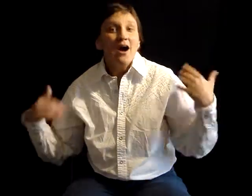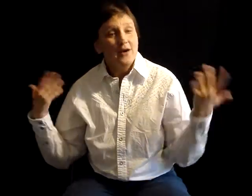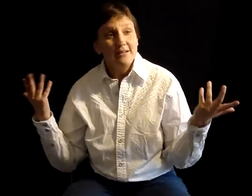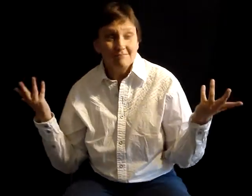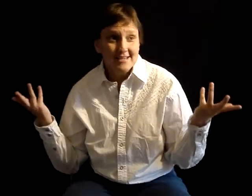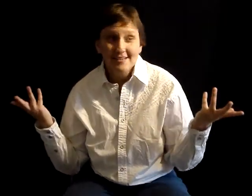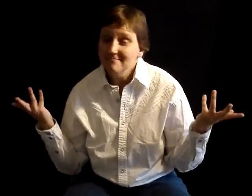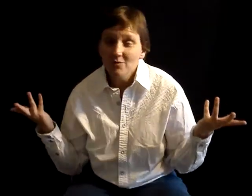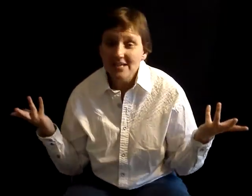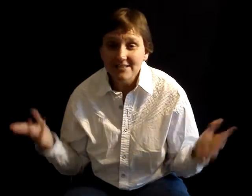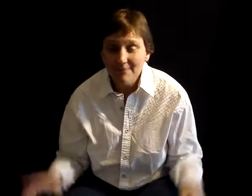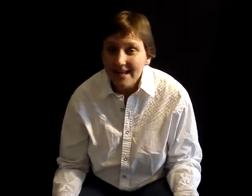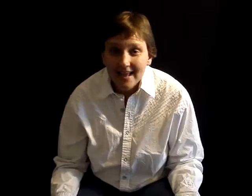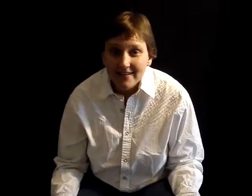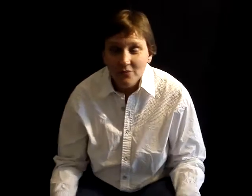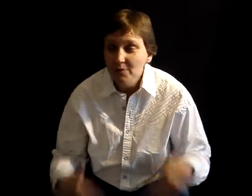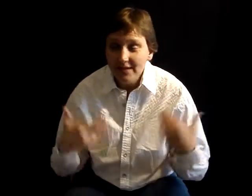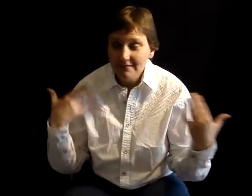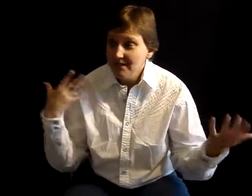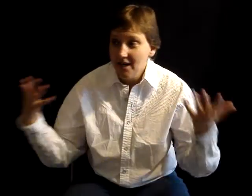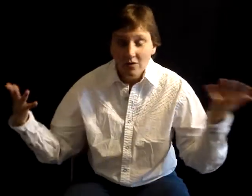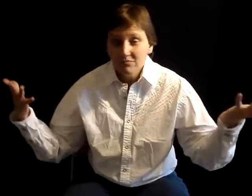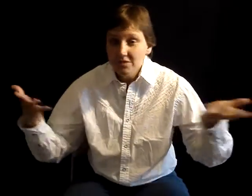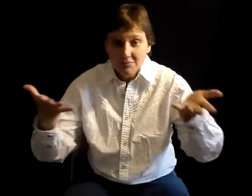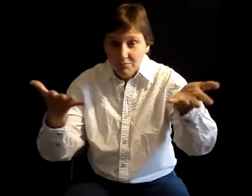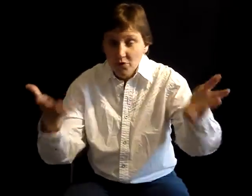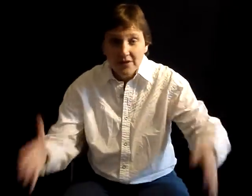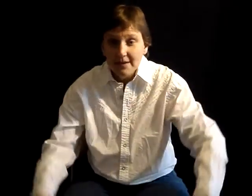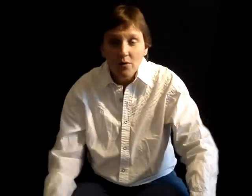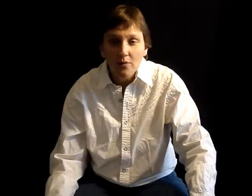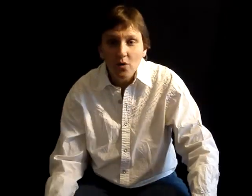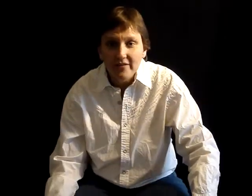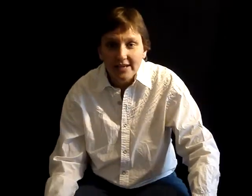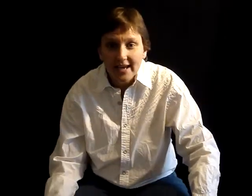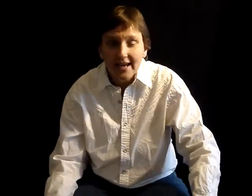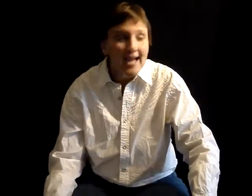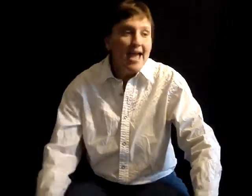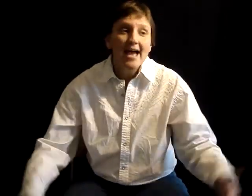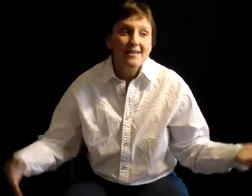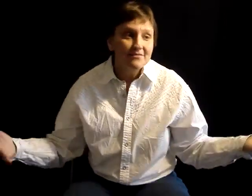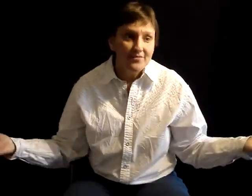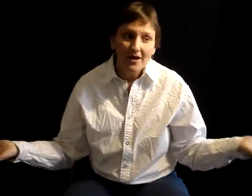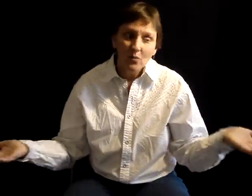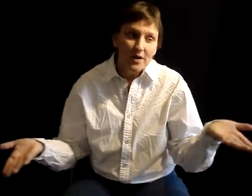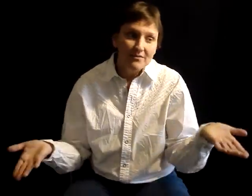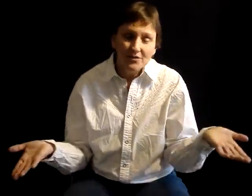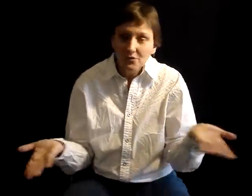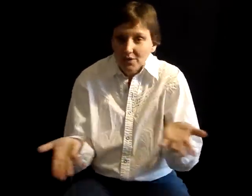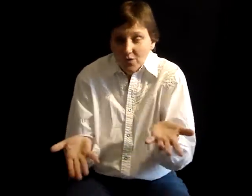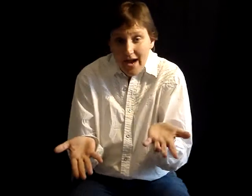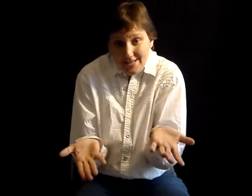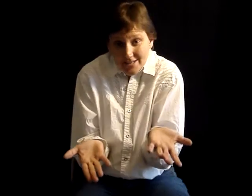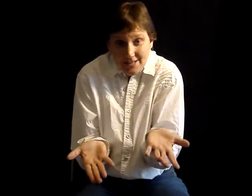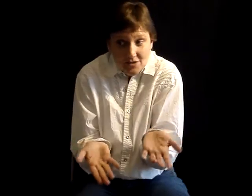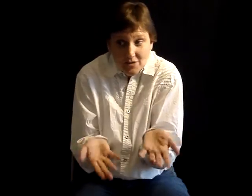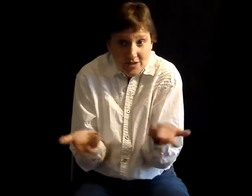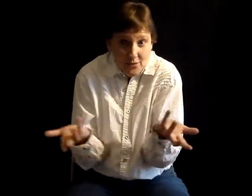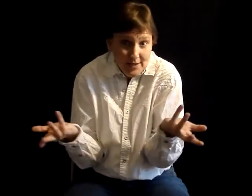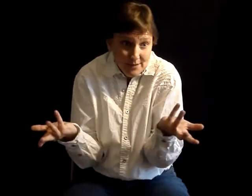Well then, the rest of my life will be proving it more and more every day. And if one of you actually do kill